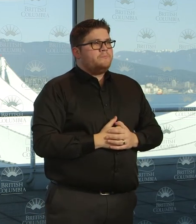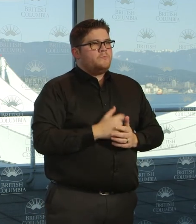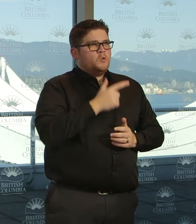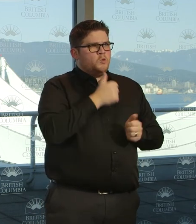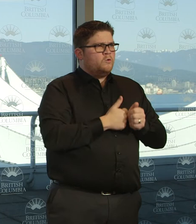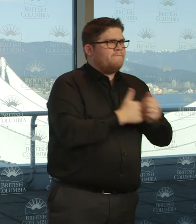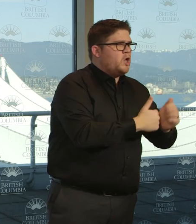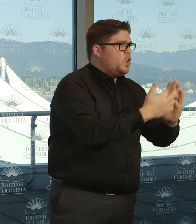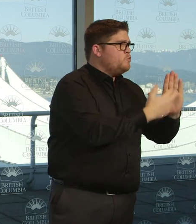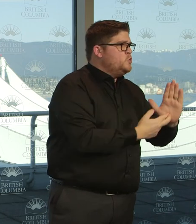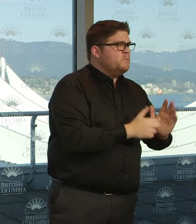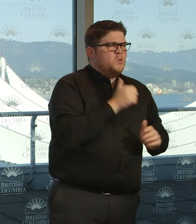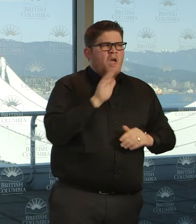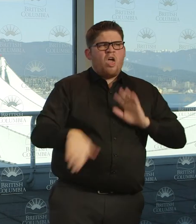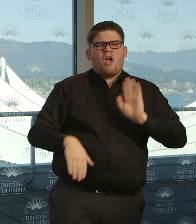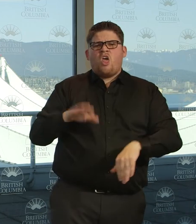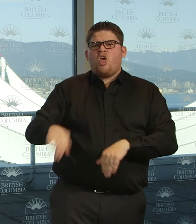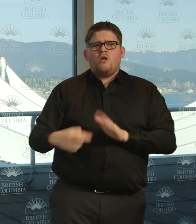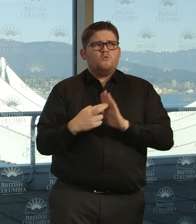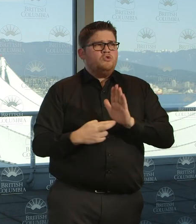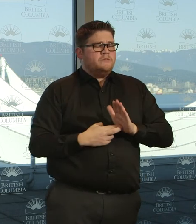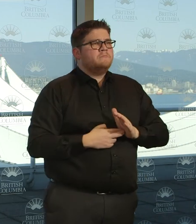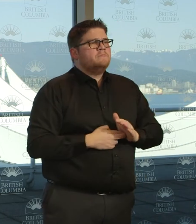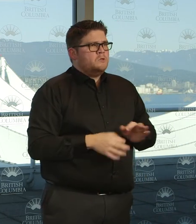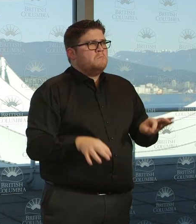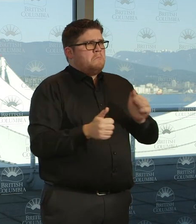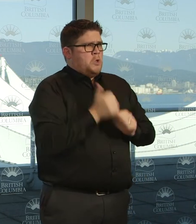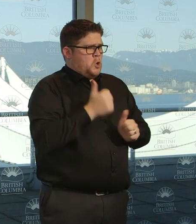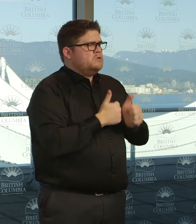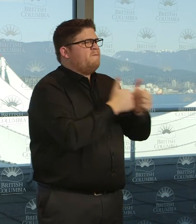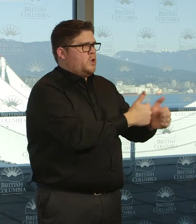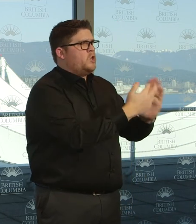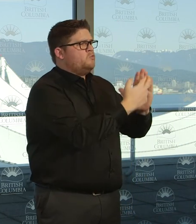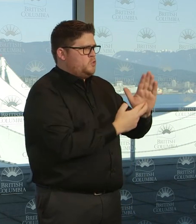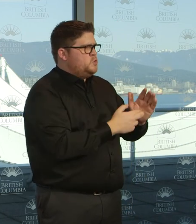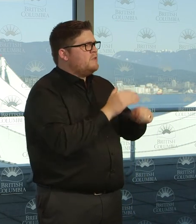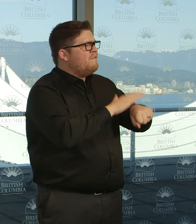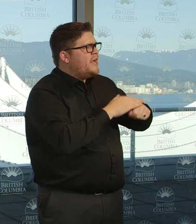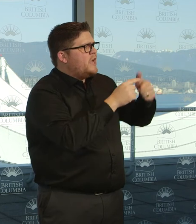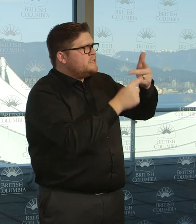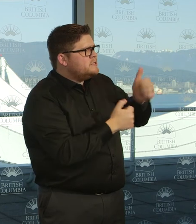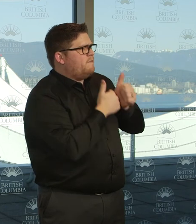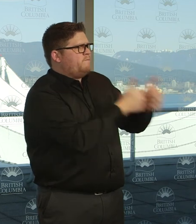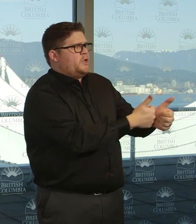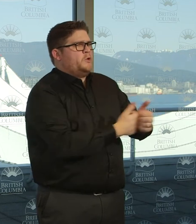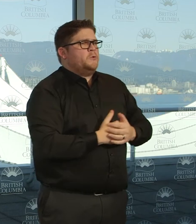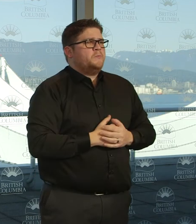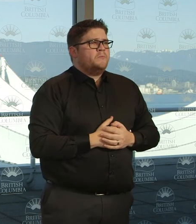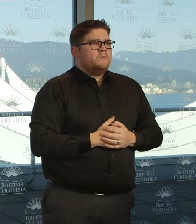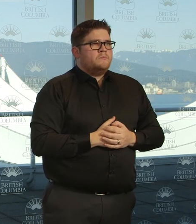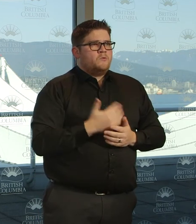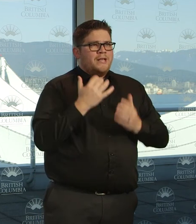think an overwhelming majority of people in BC are listening to this advice. Because they know what it means for everyone else in their neighborhood and their community.